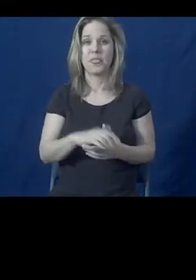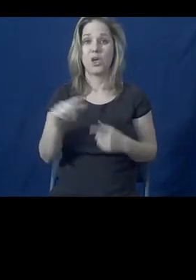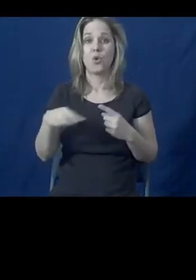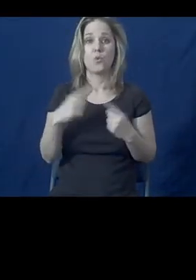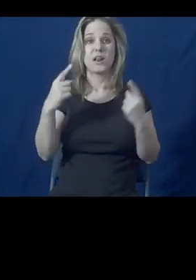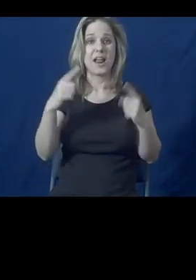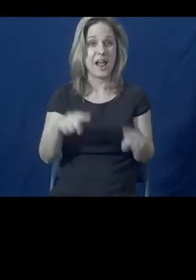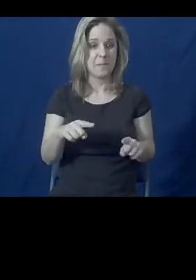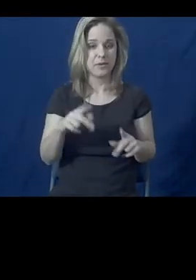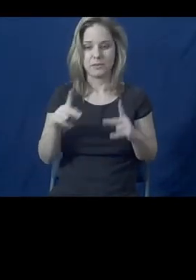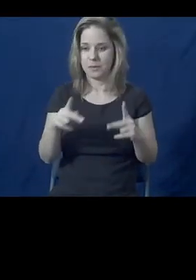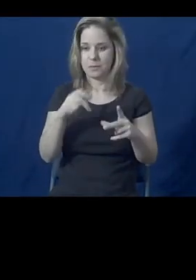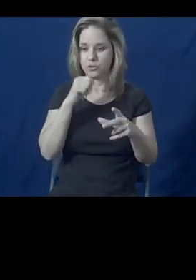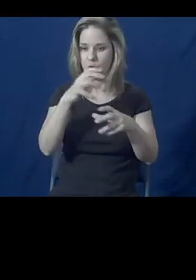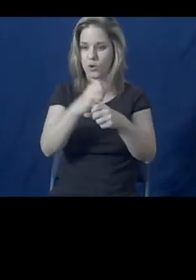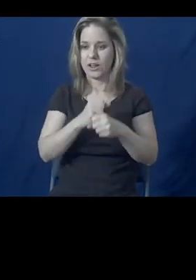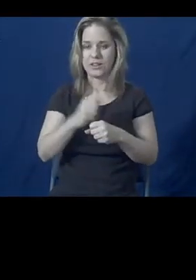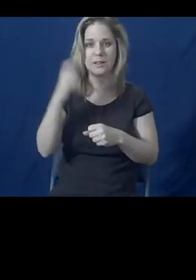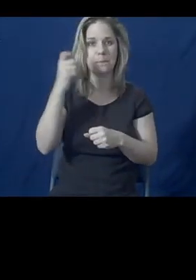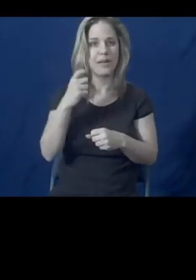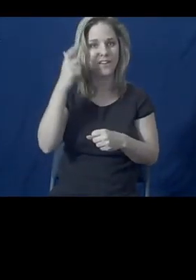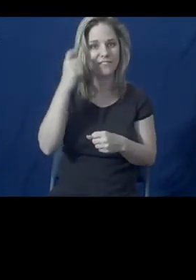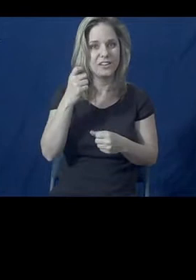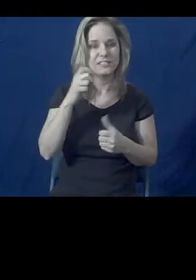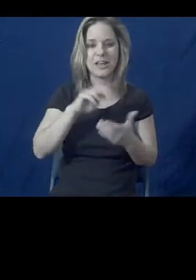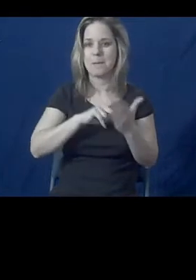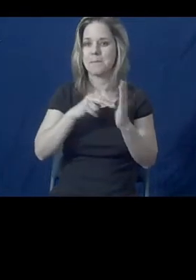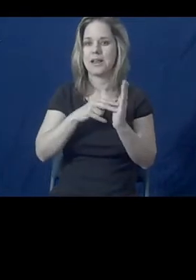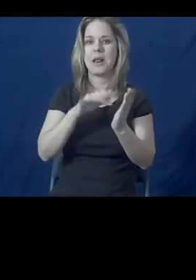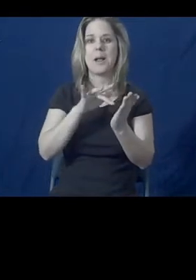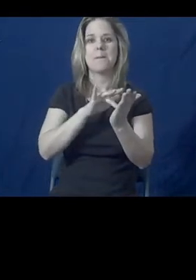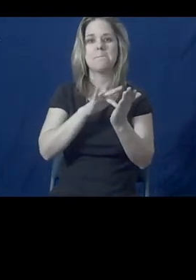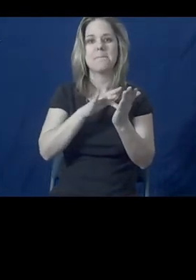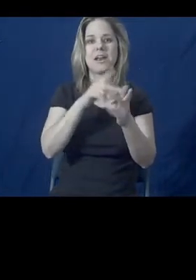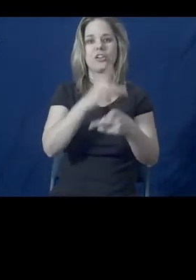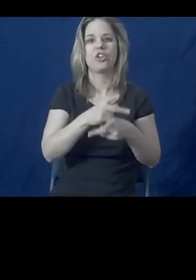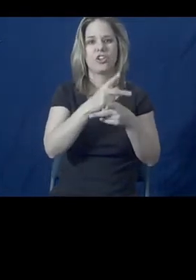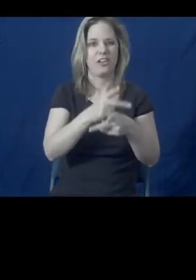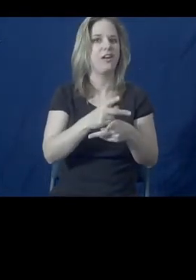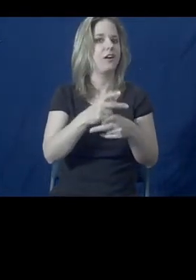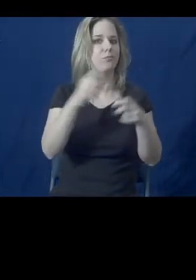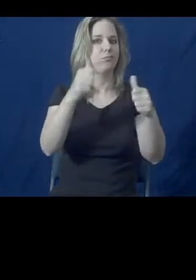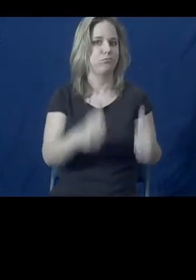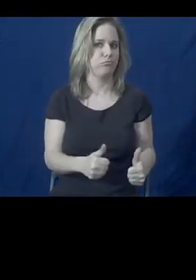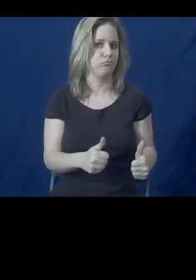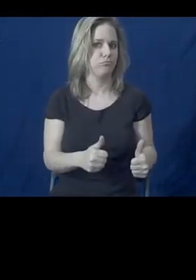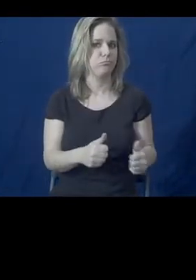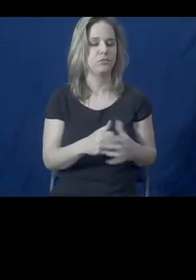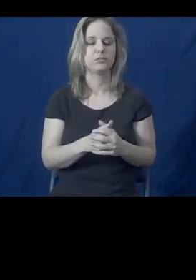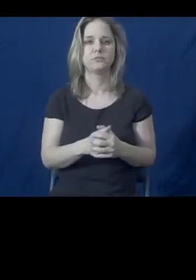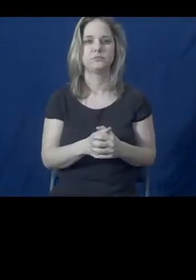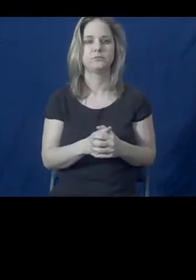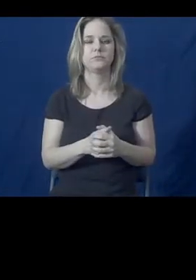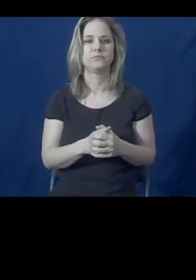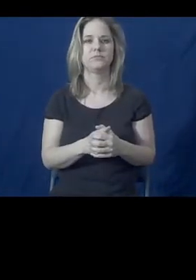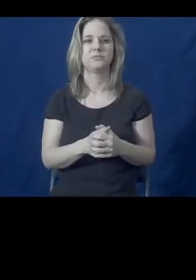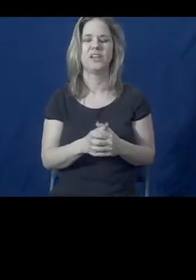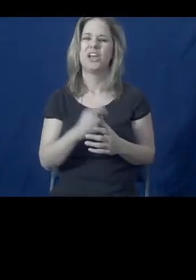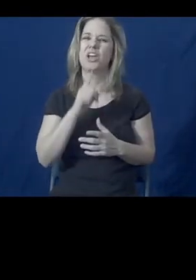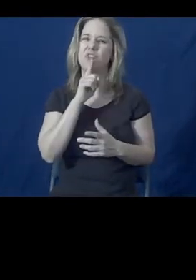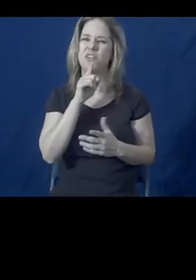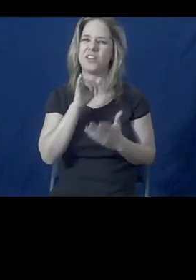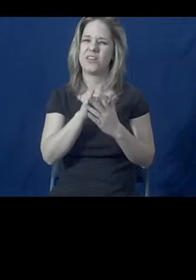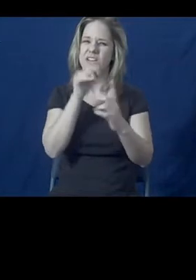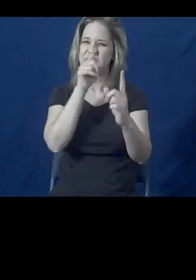people don't get the benefits they need, then their medical care is undermined. And this kind of really gets at